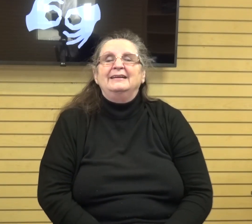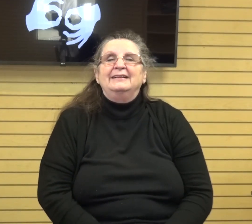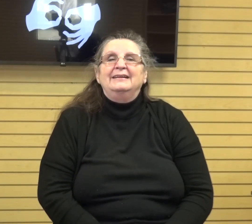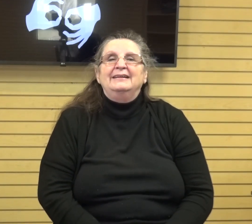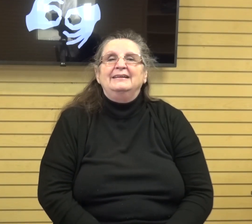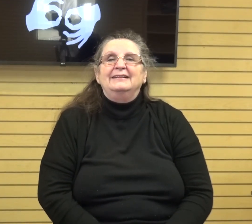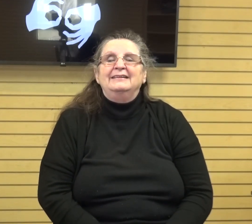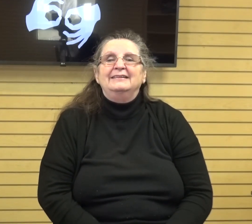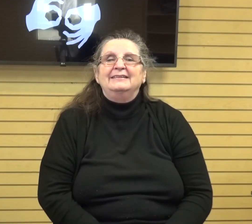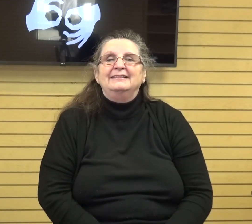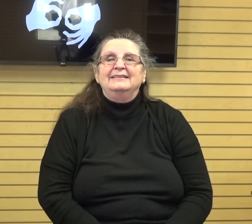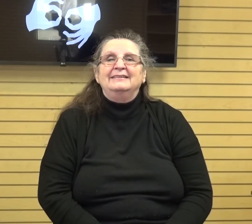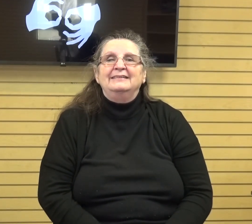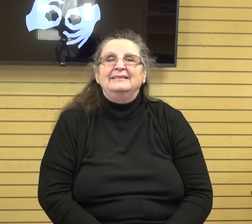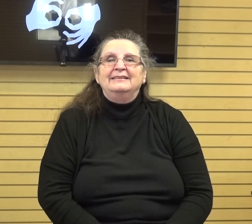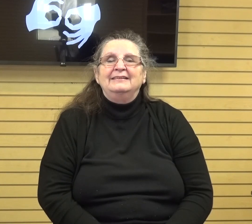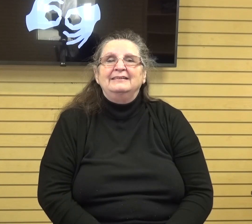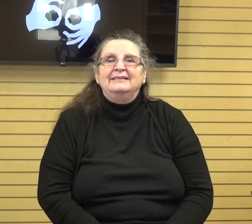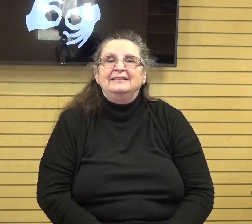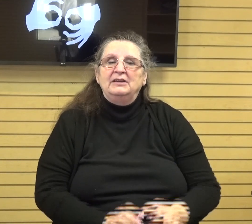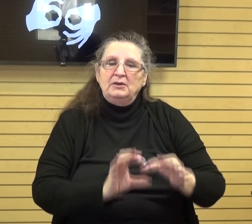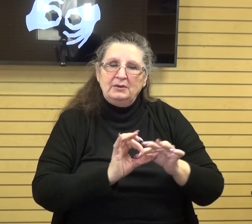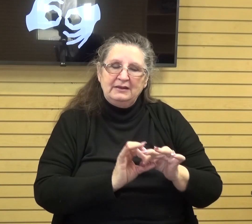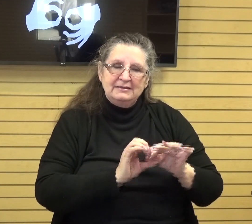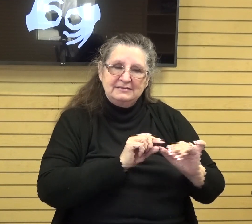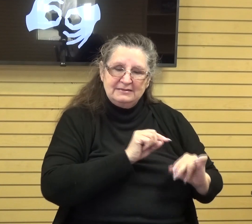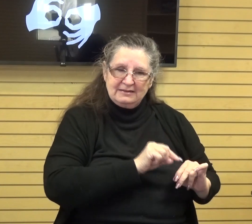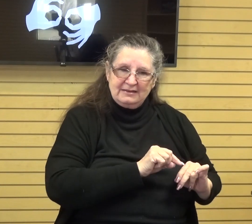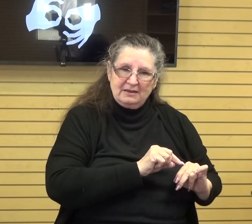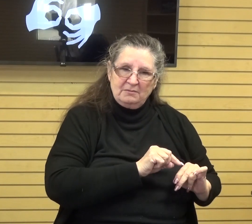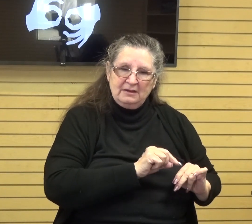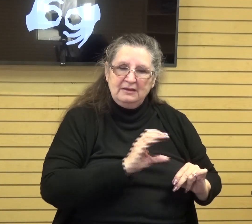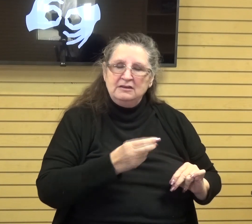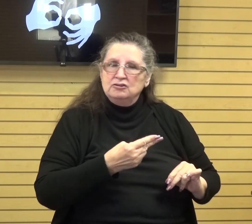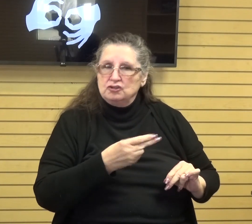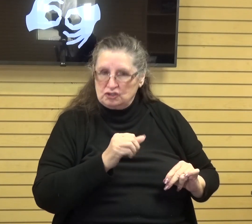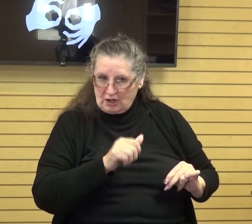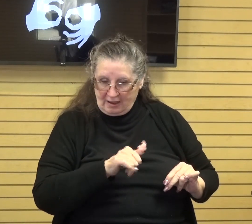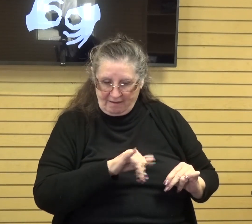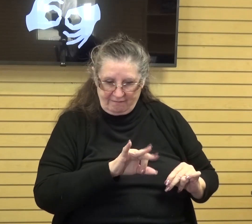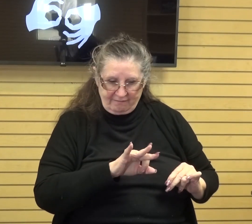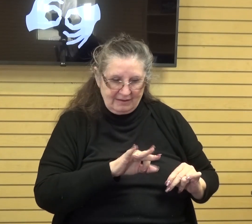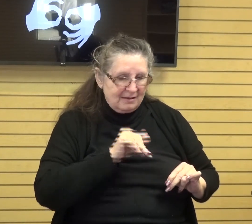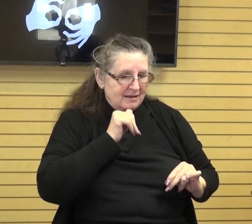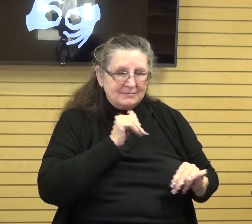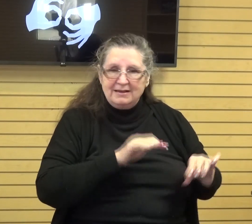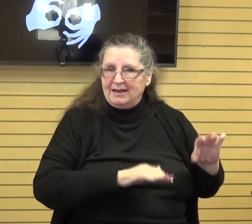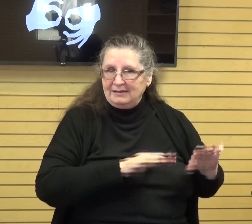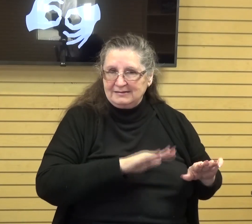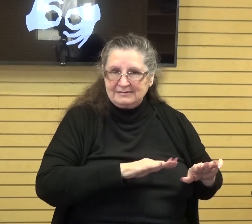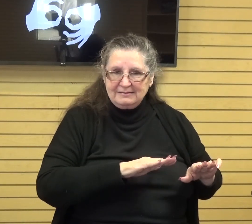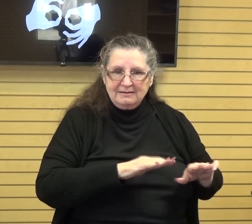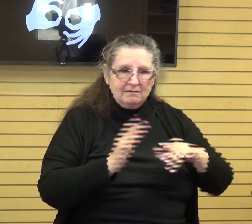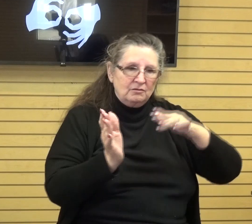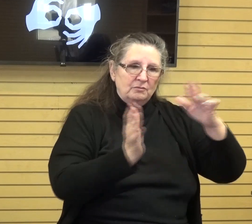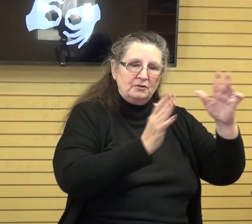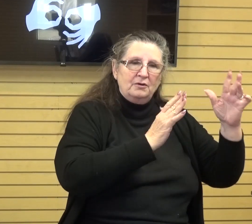so he relates that to them as chaff that they they're unstable they're blown away by the wind and they